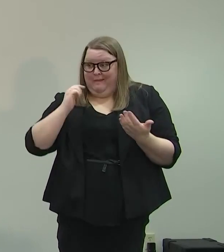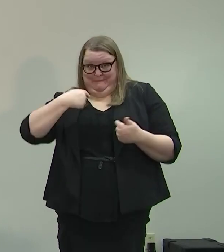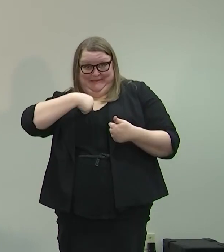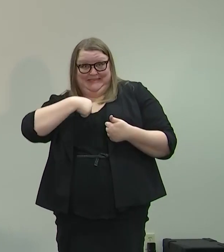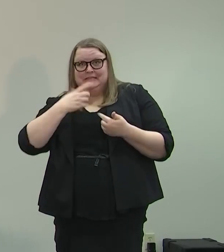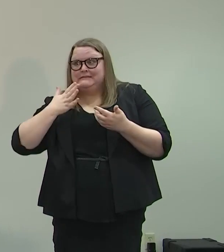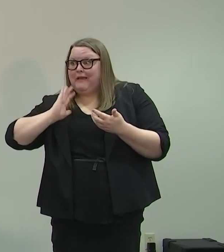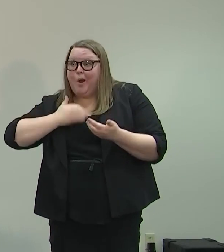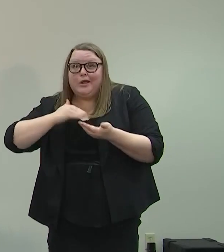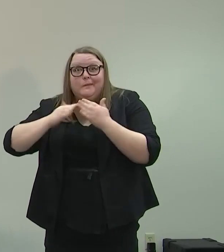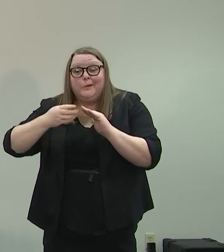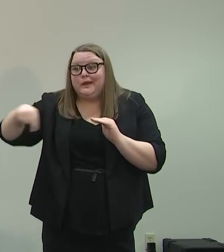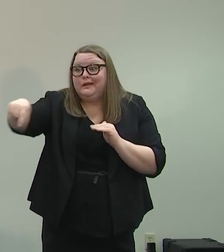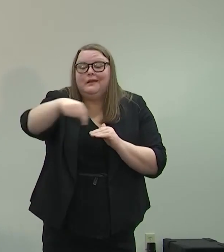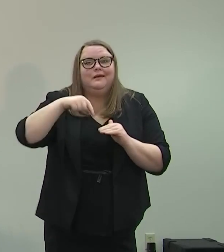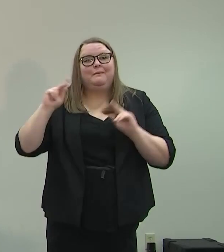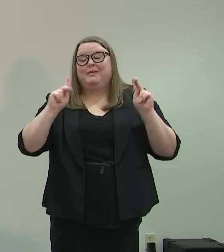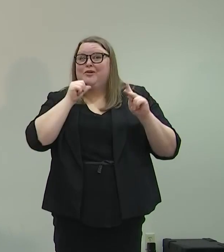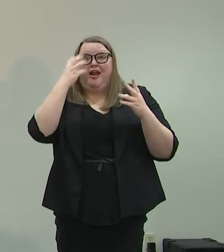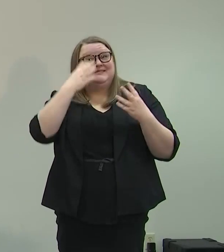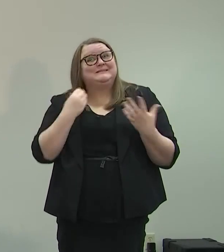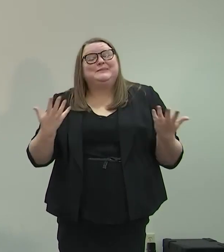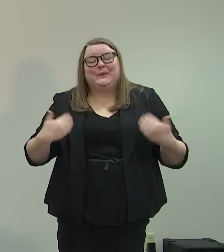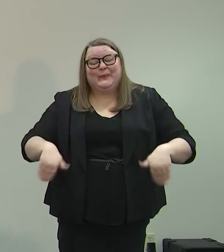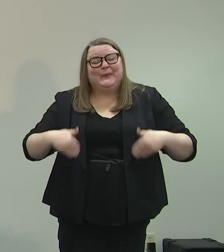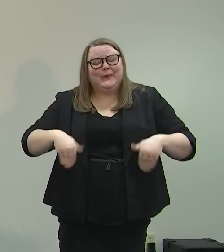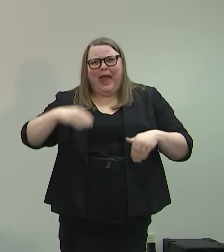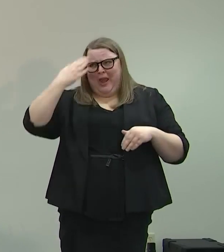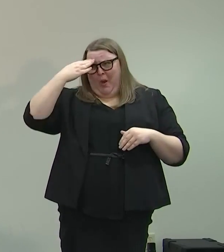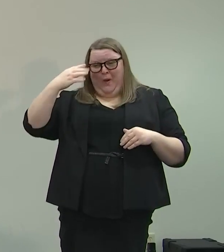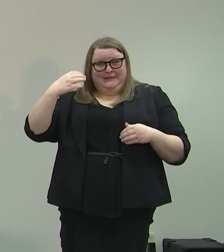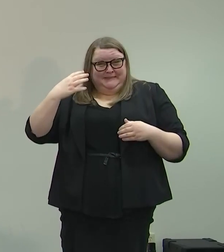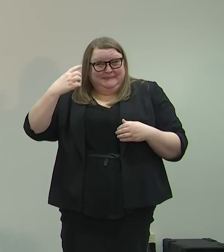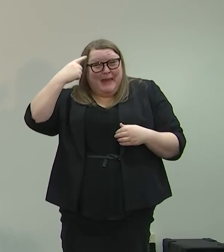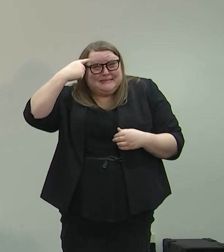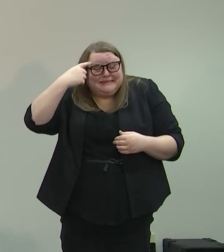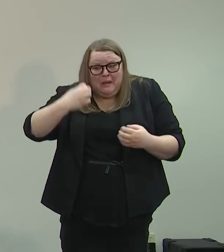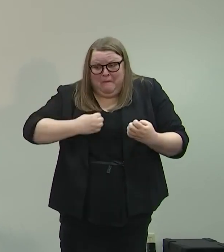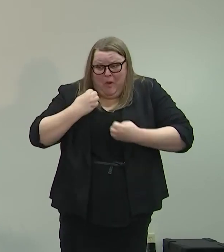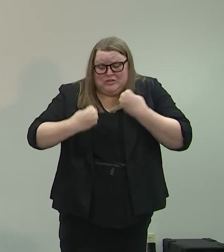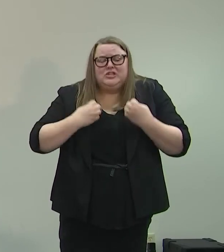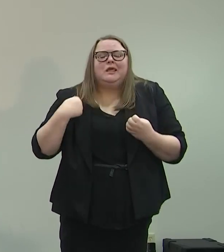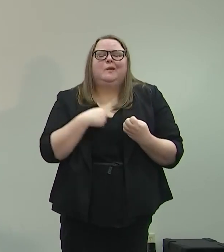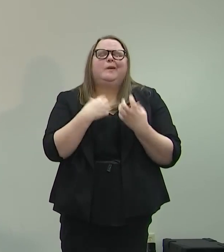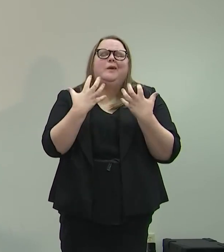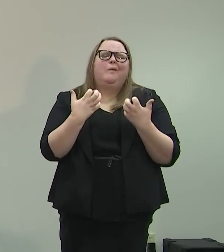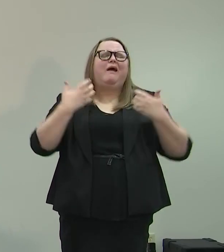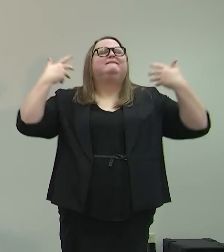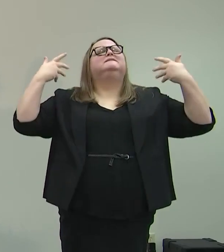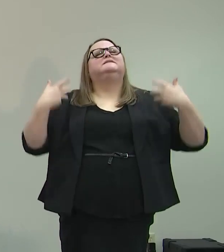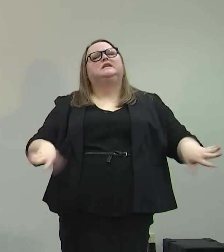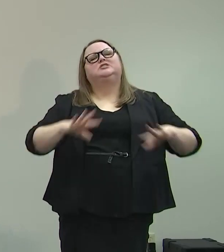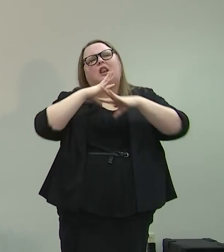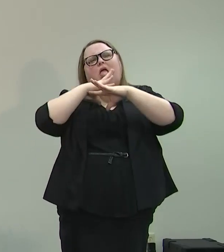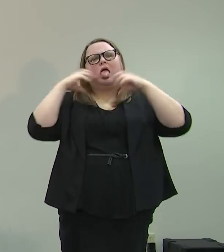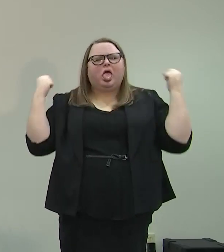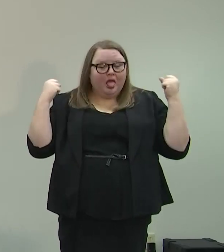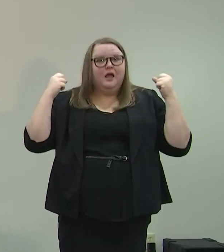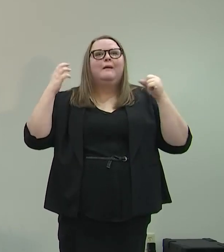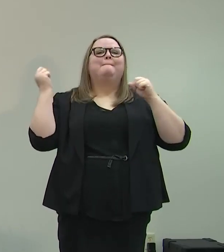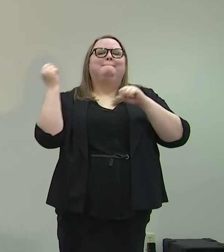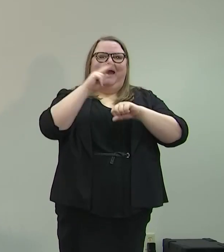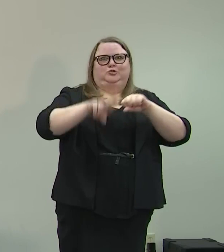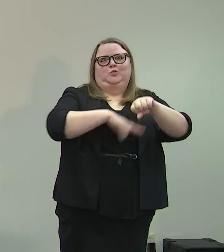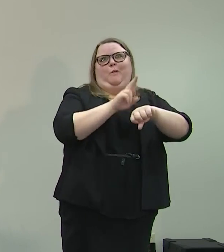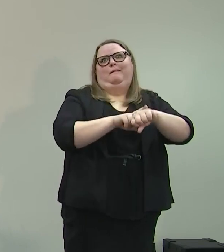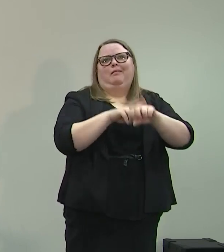and in our country. I know that mentally and emotionally, we all want this to be over and to get back to normal, whatever our